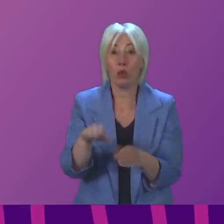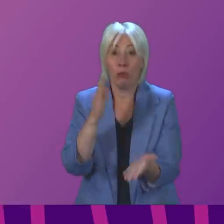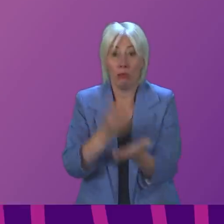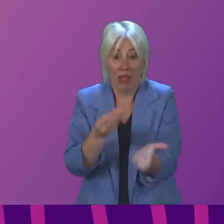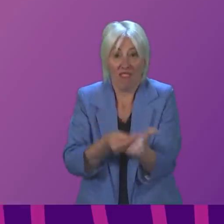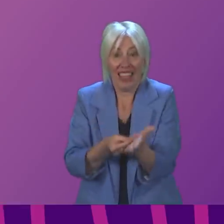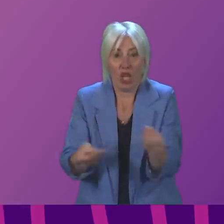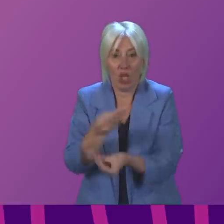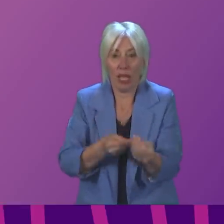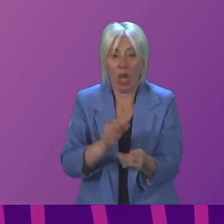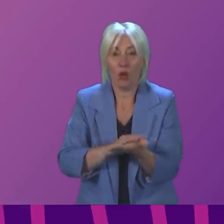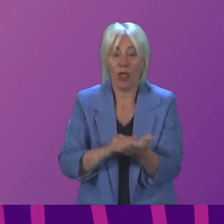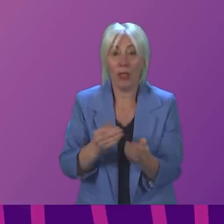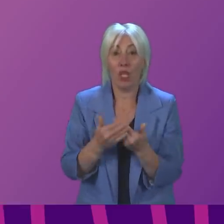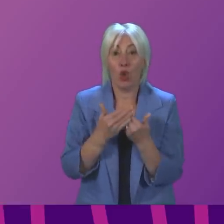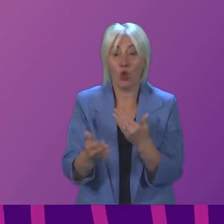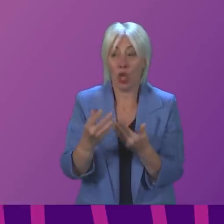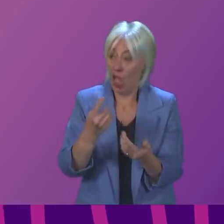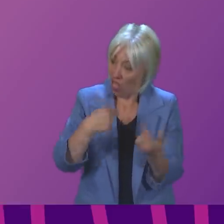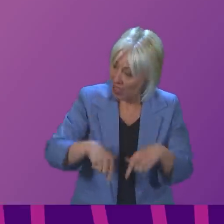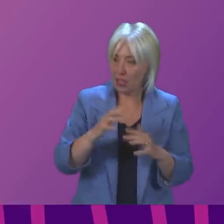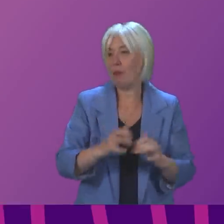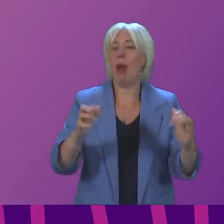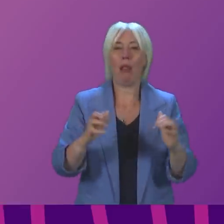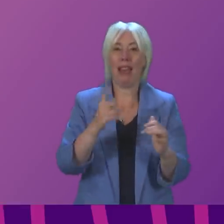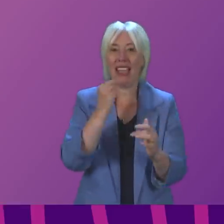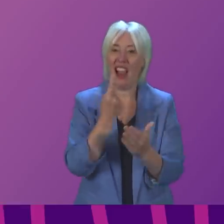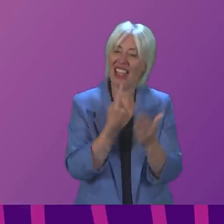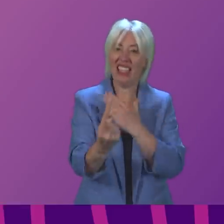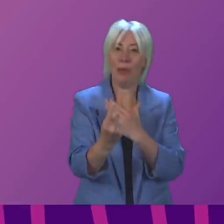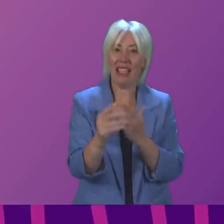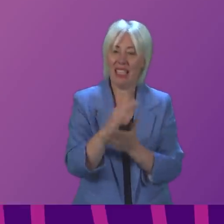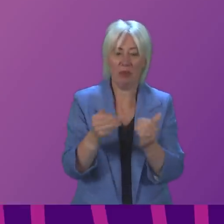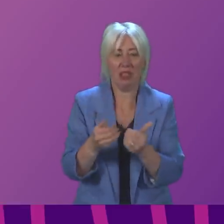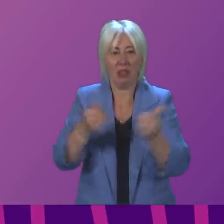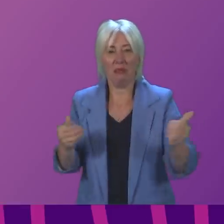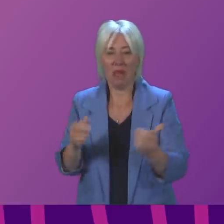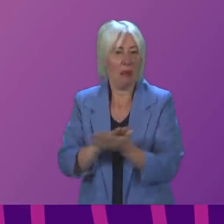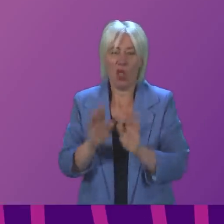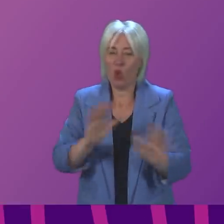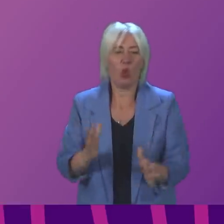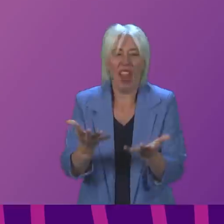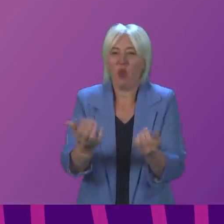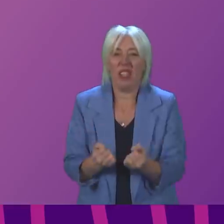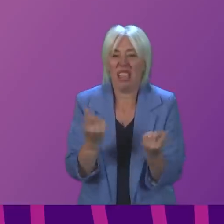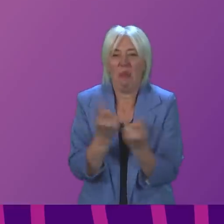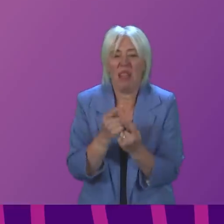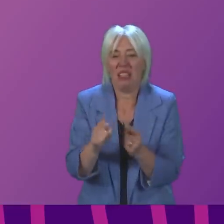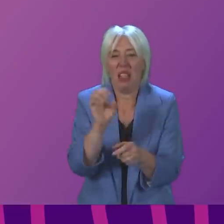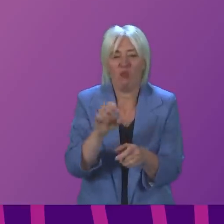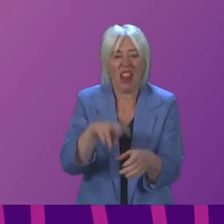powers into the hands of this Parliament through independence, the better, so that no longer do we have to put up with things like Brexit.